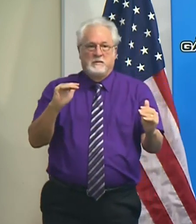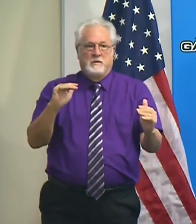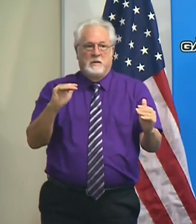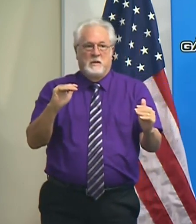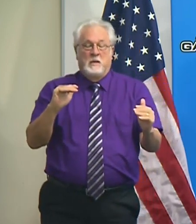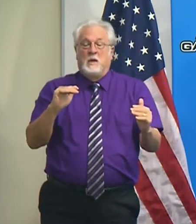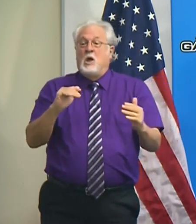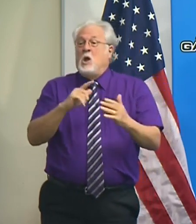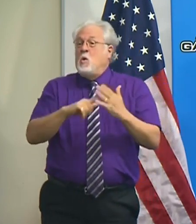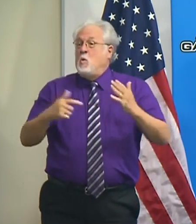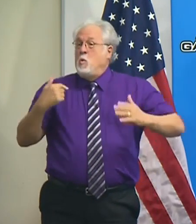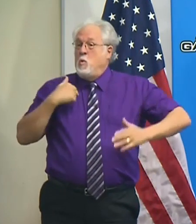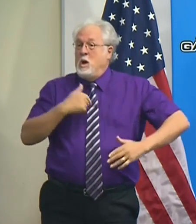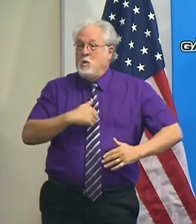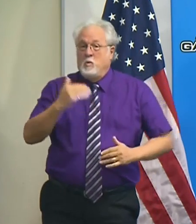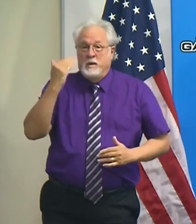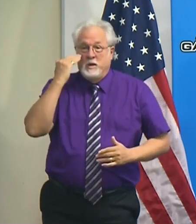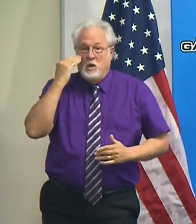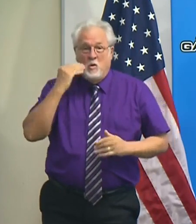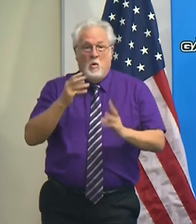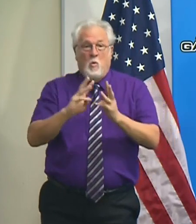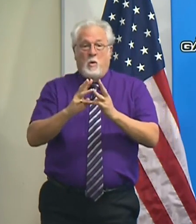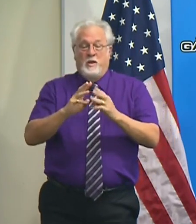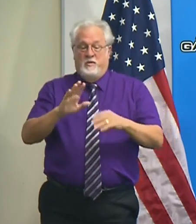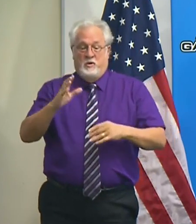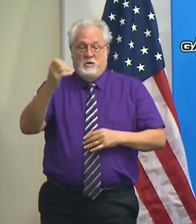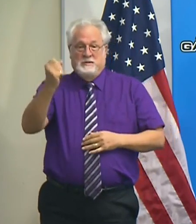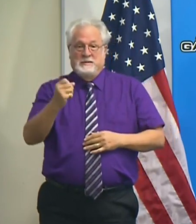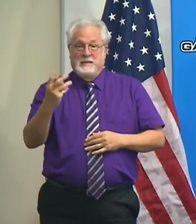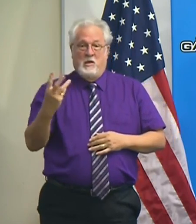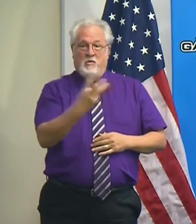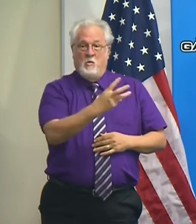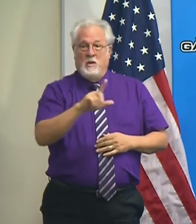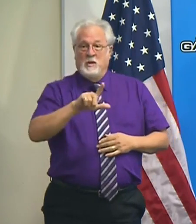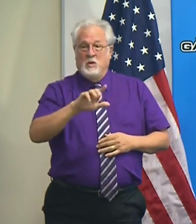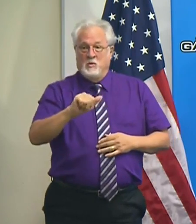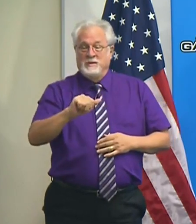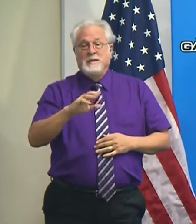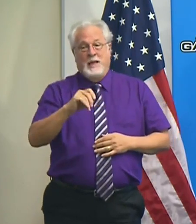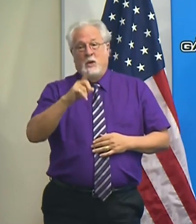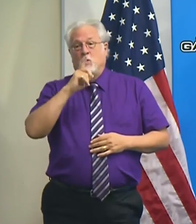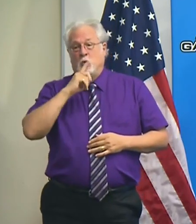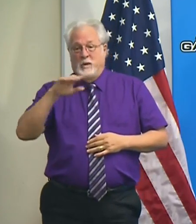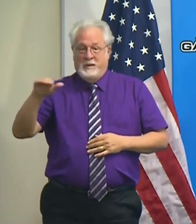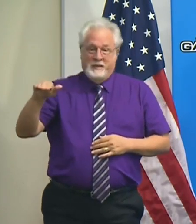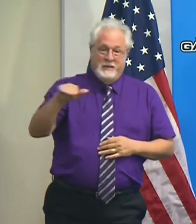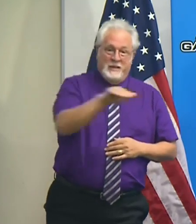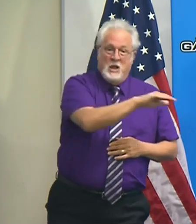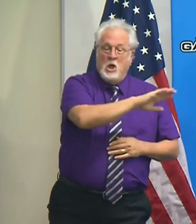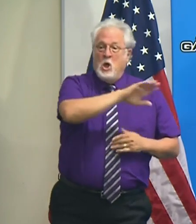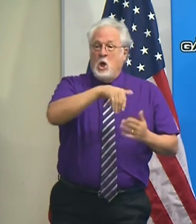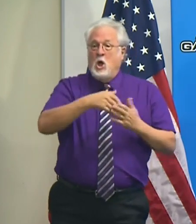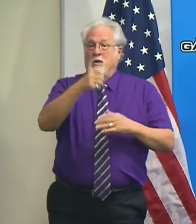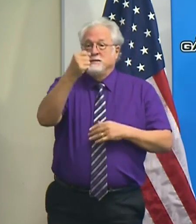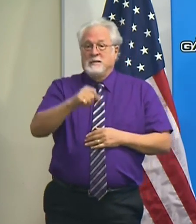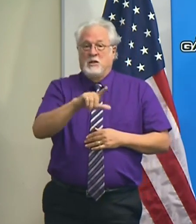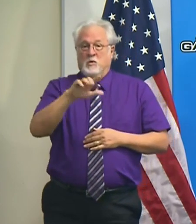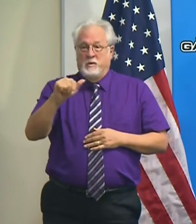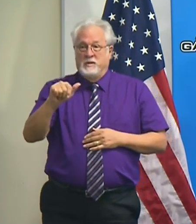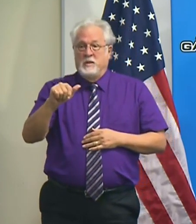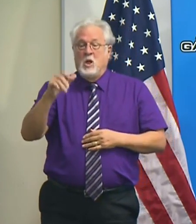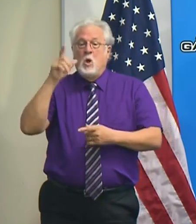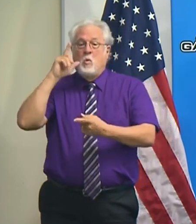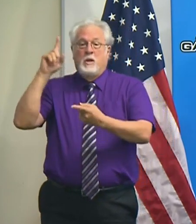And what we know is that the weather across southwest Louisiana and really across all of south Louisiana will degrade